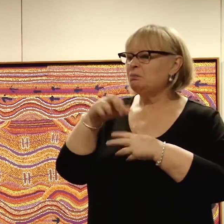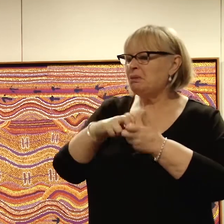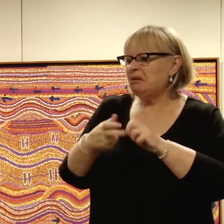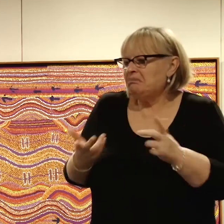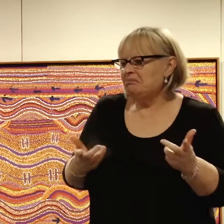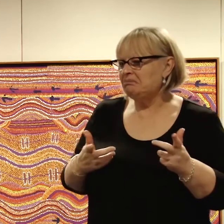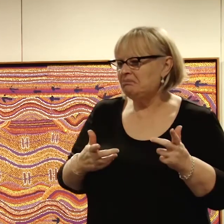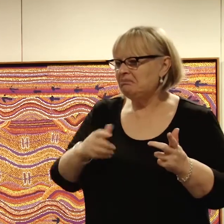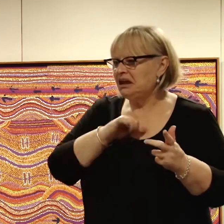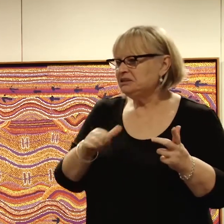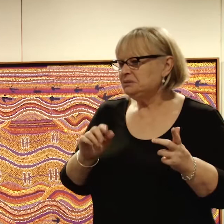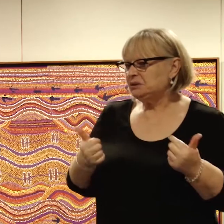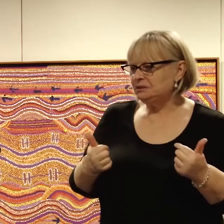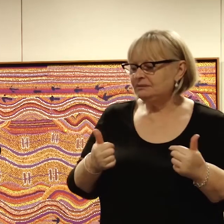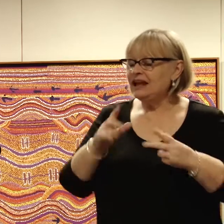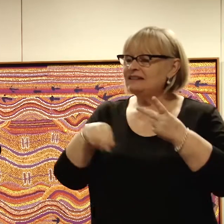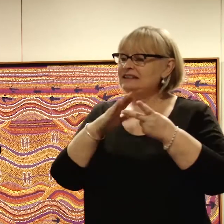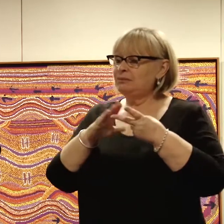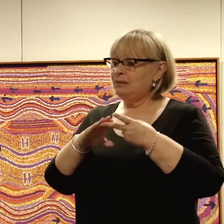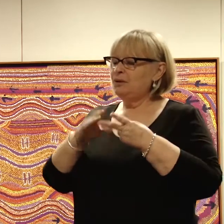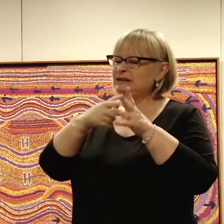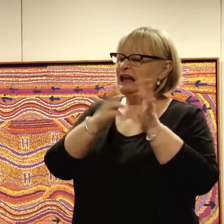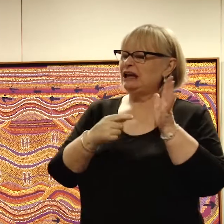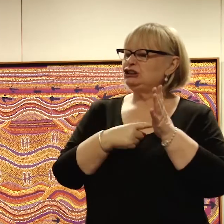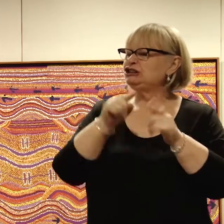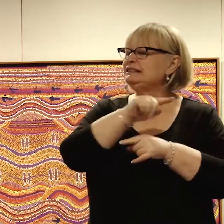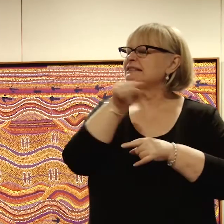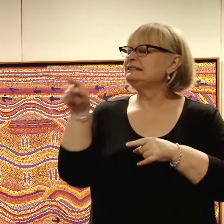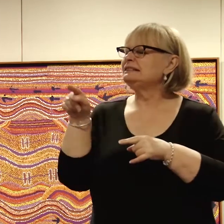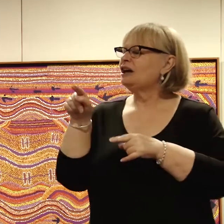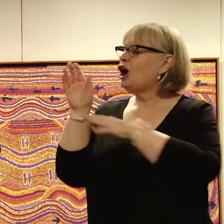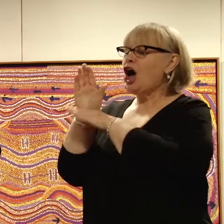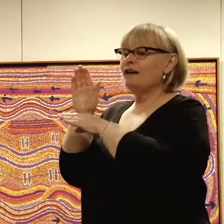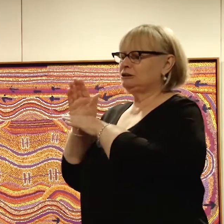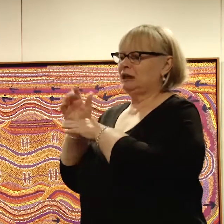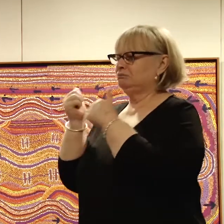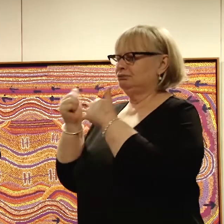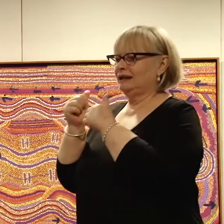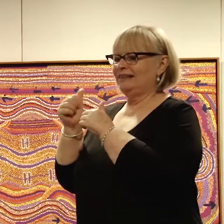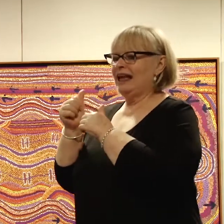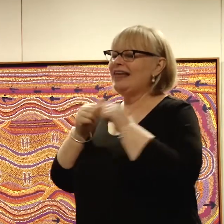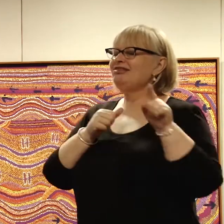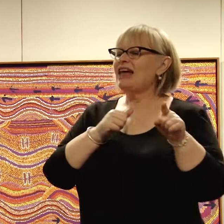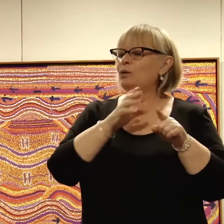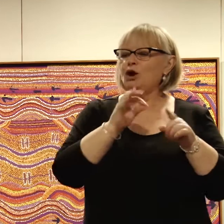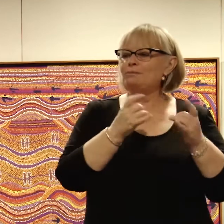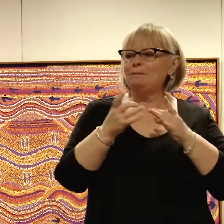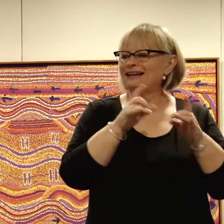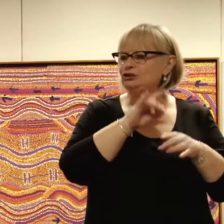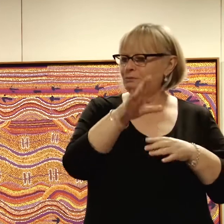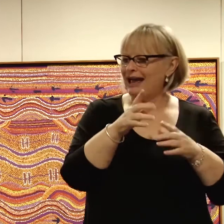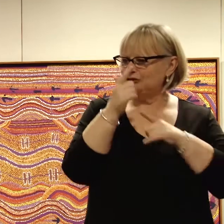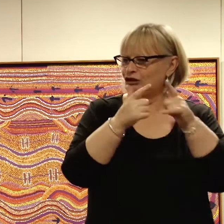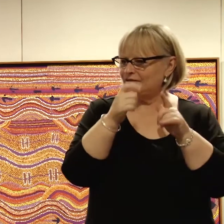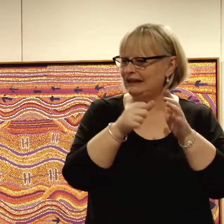attitude. The second problem was the agents. Again, unlike overseas, they were not prepared to pay travelling expenses,